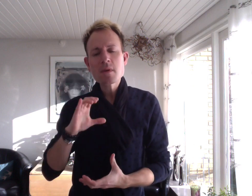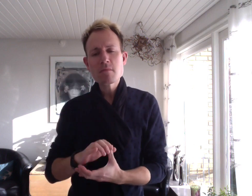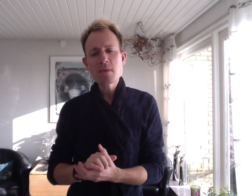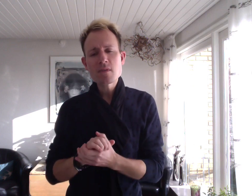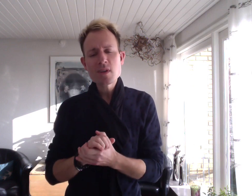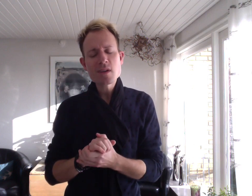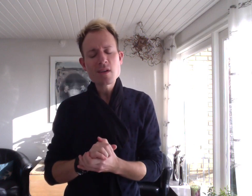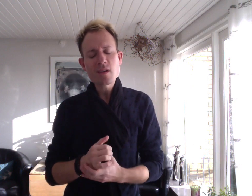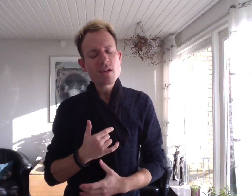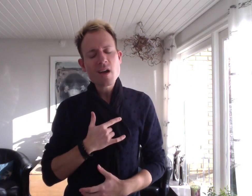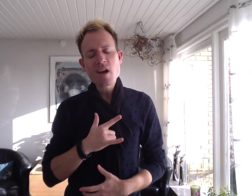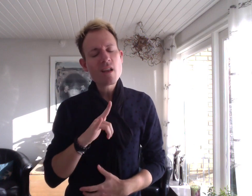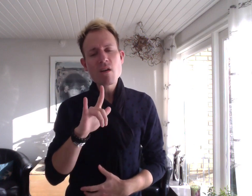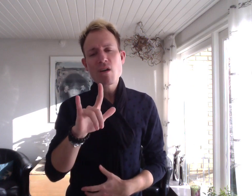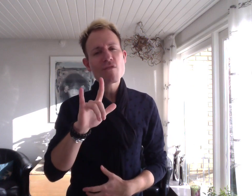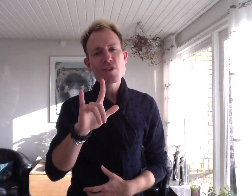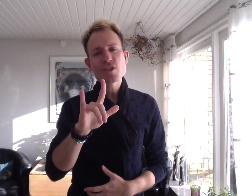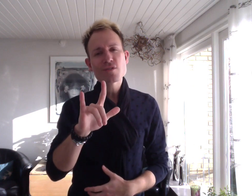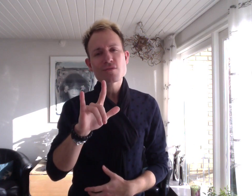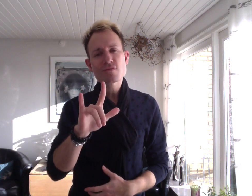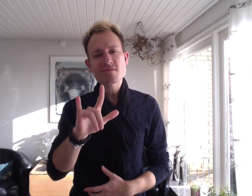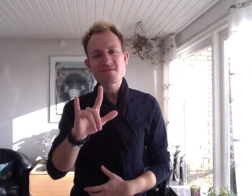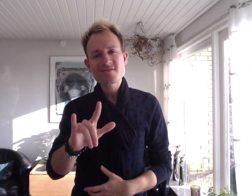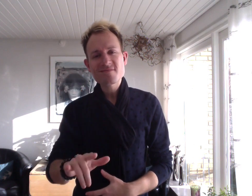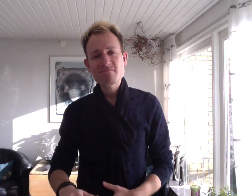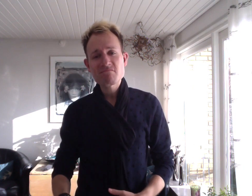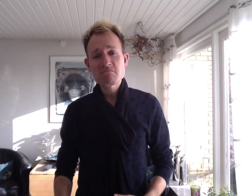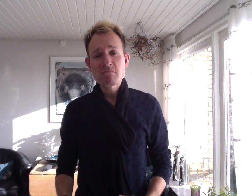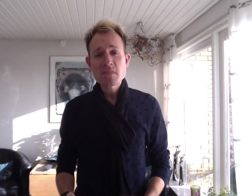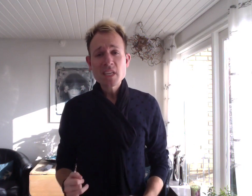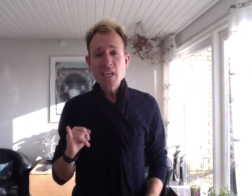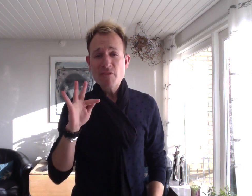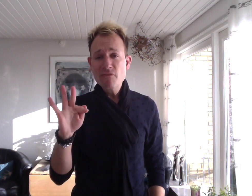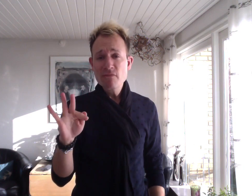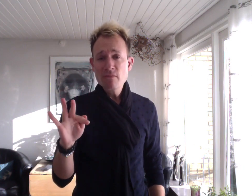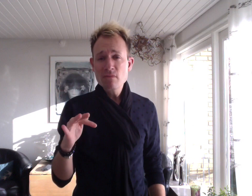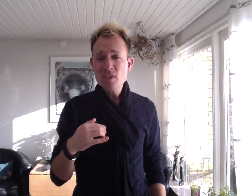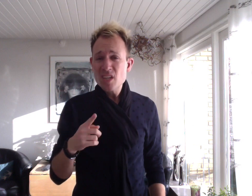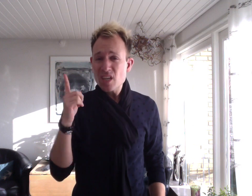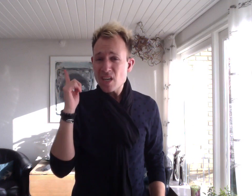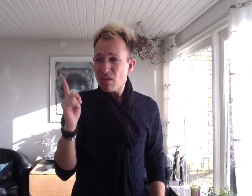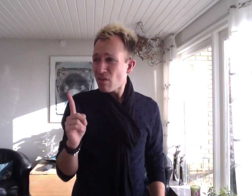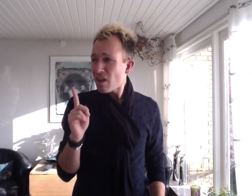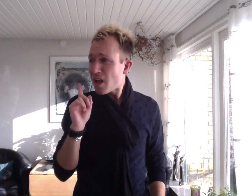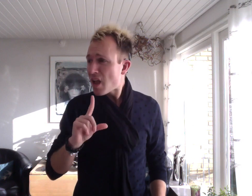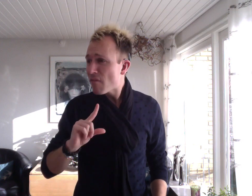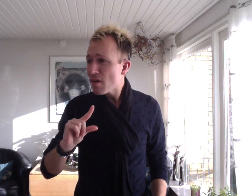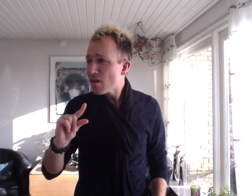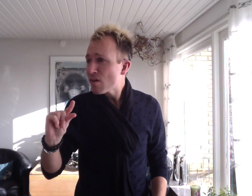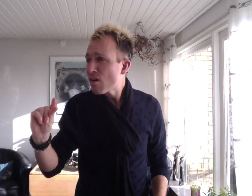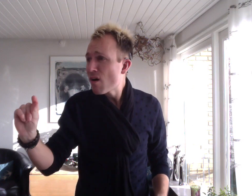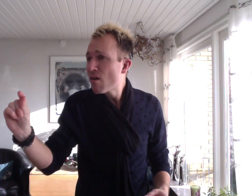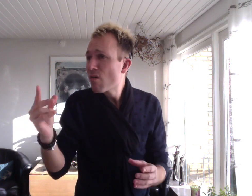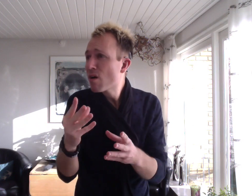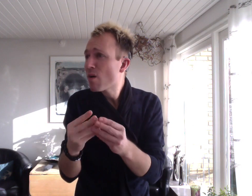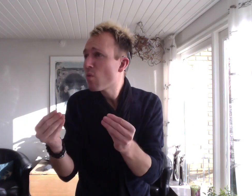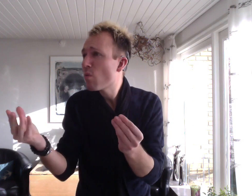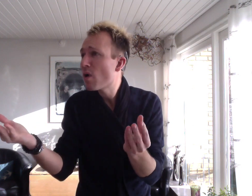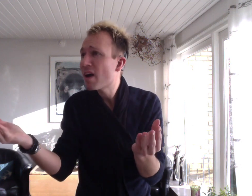believe I love you And if I should ever go away